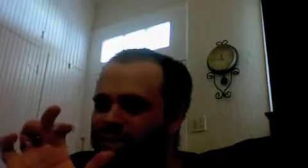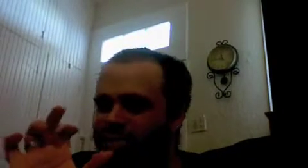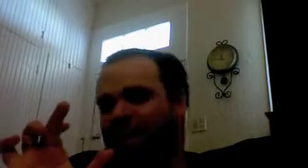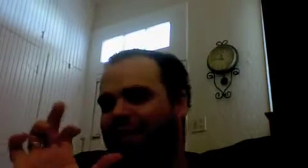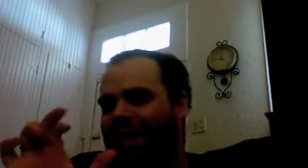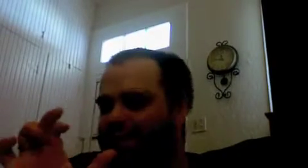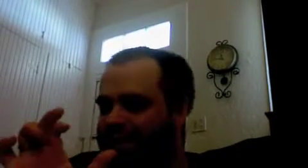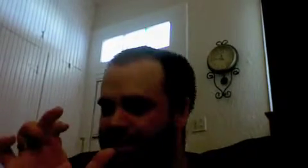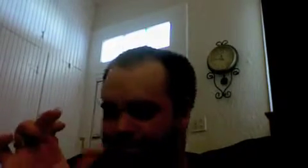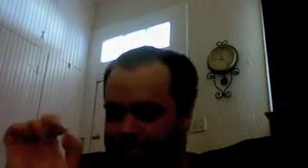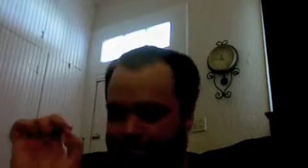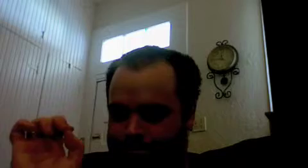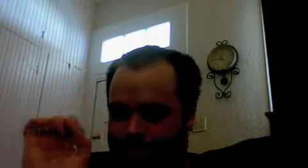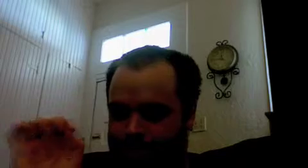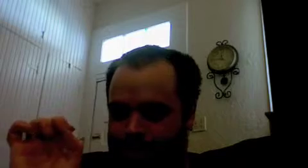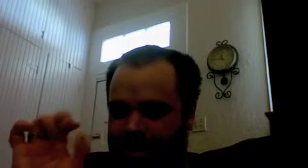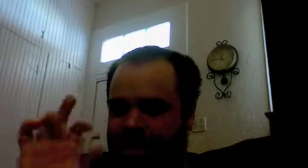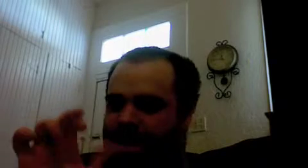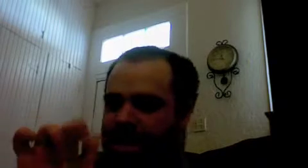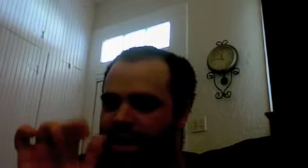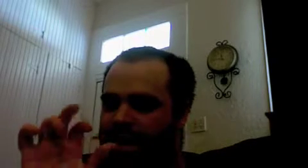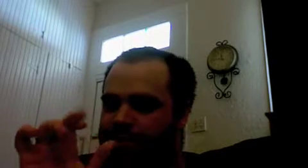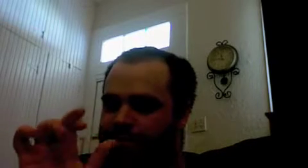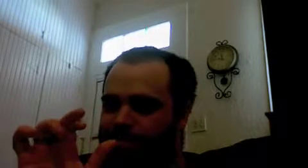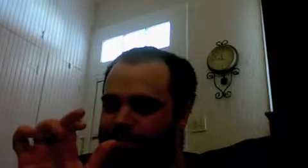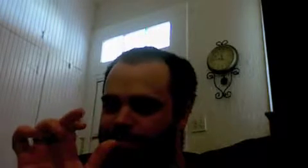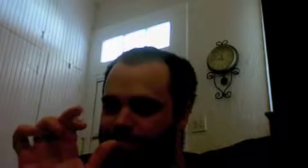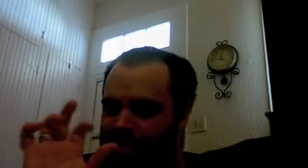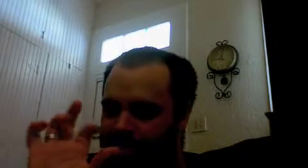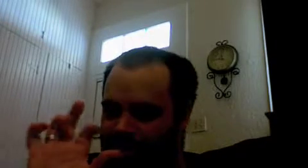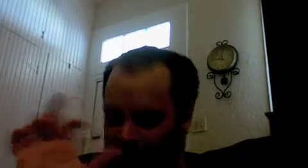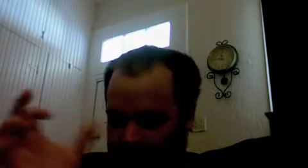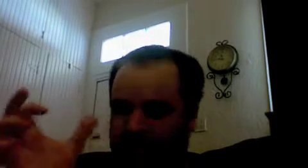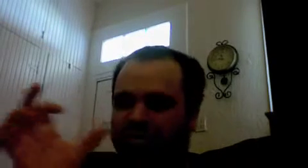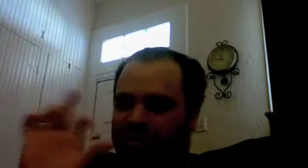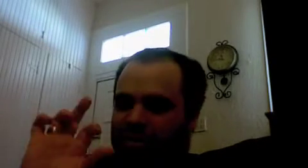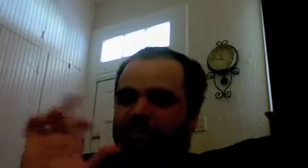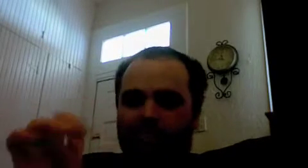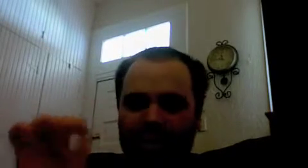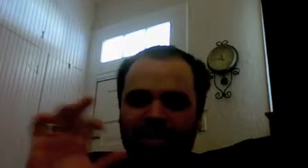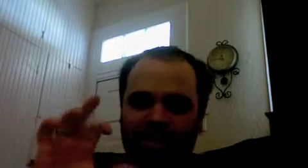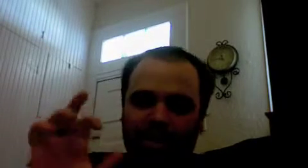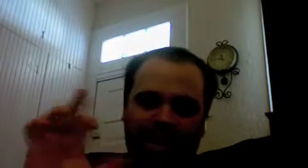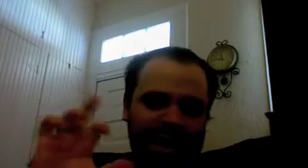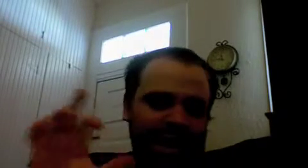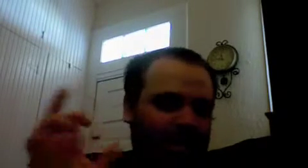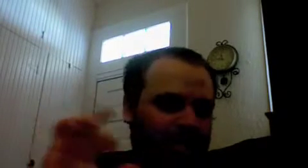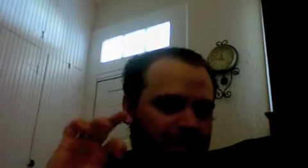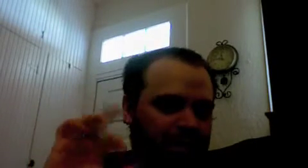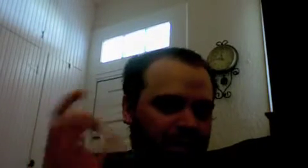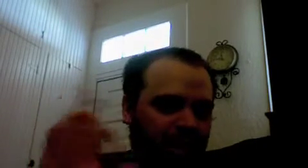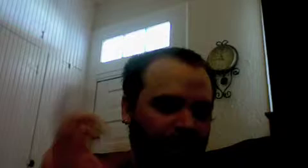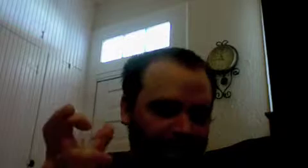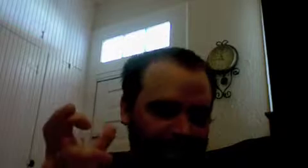as dialectic right um you hear this term bandied about in Hegel a lot